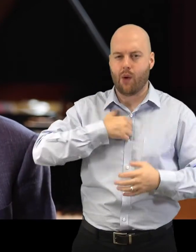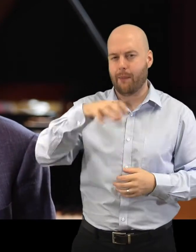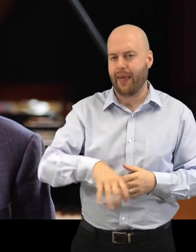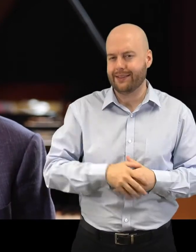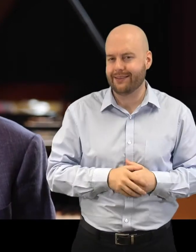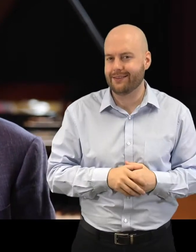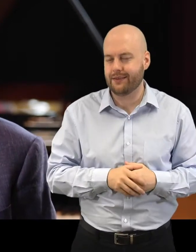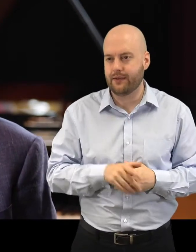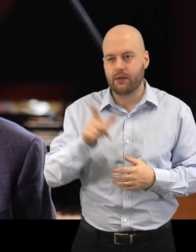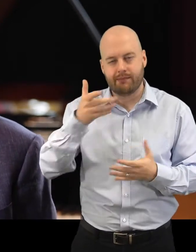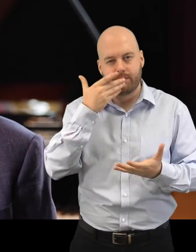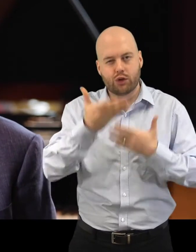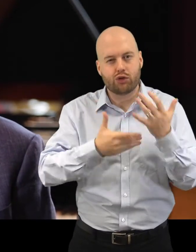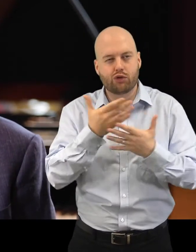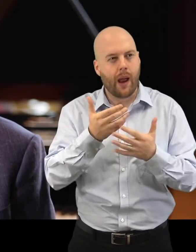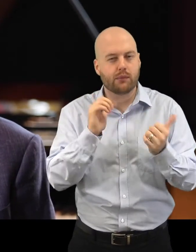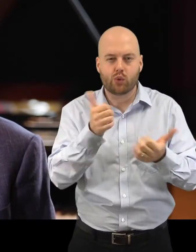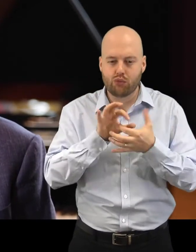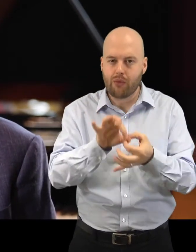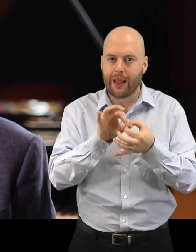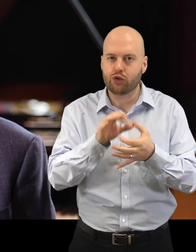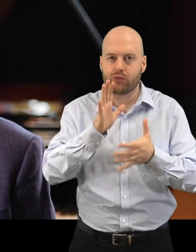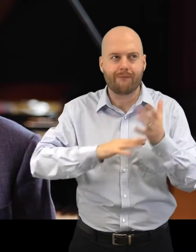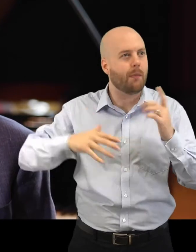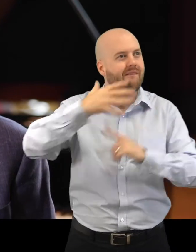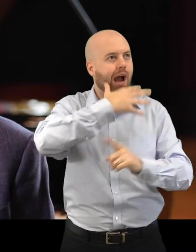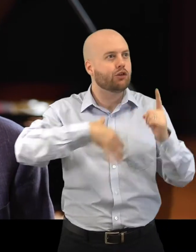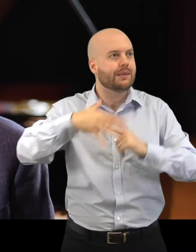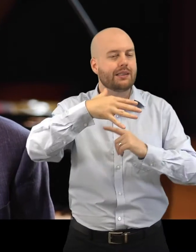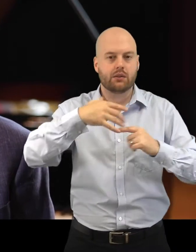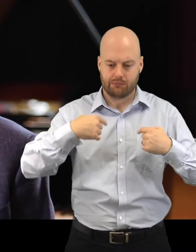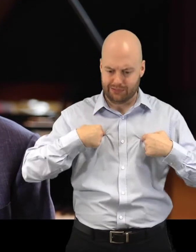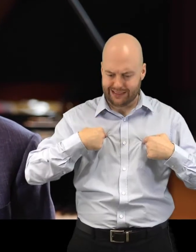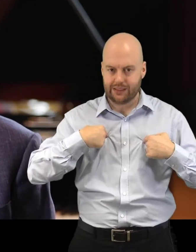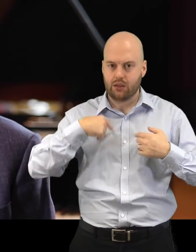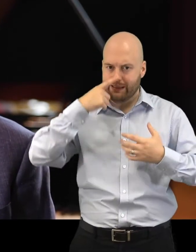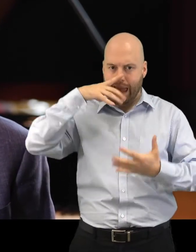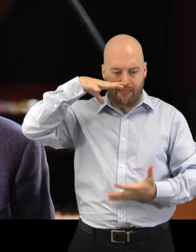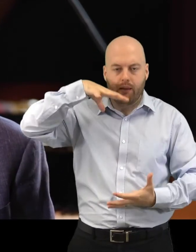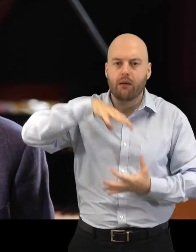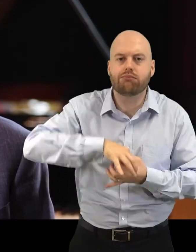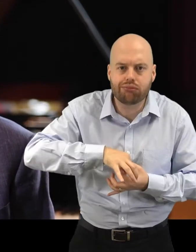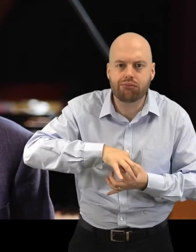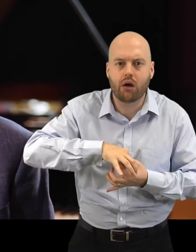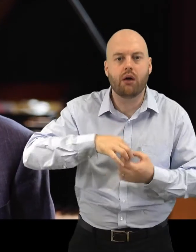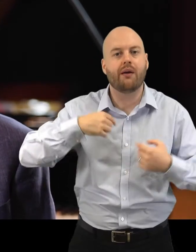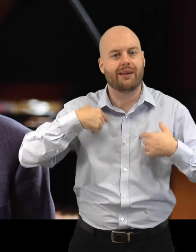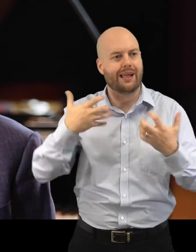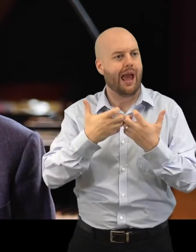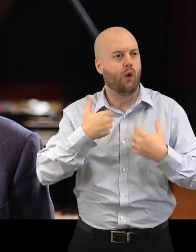reciprocal relationship between the setting and the substance that exists at the core of the way we choose to capture the physical